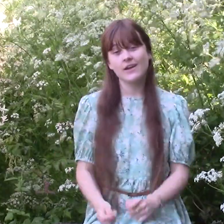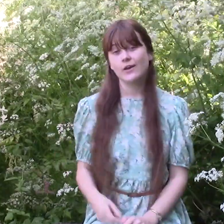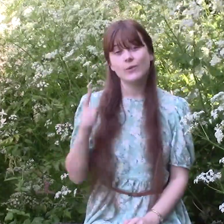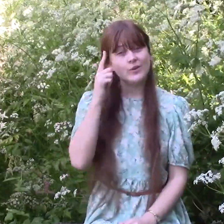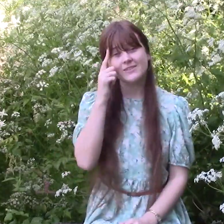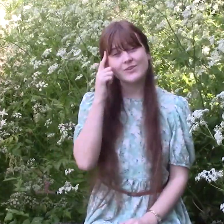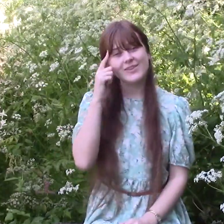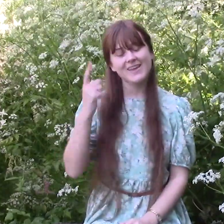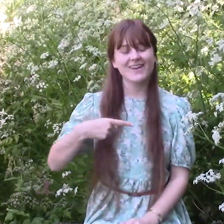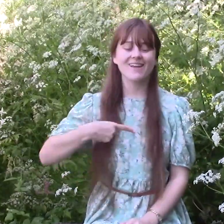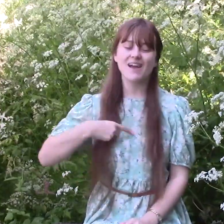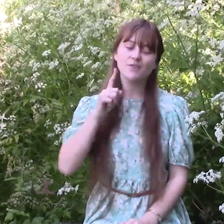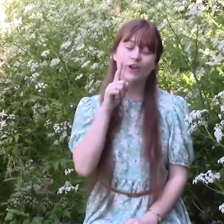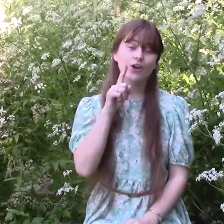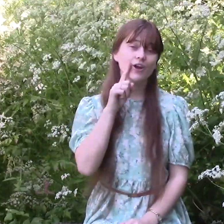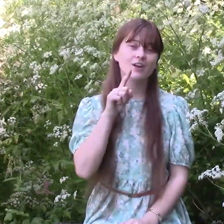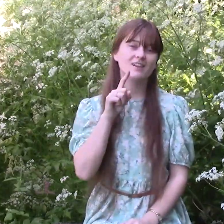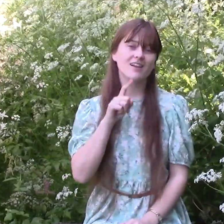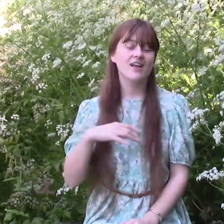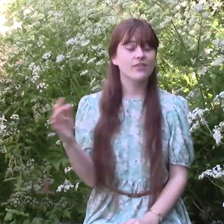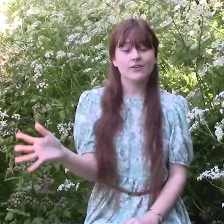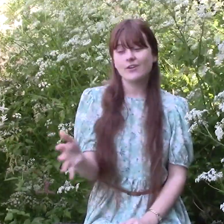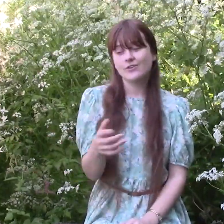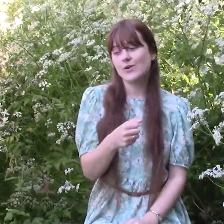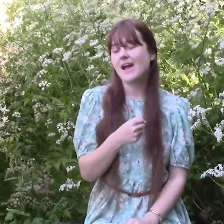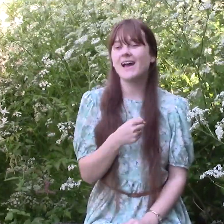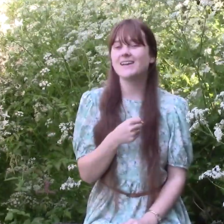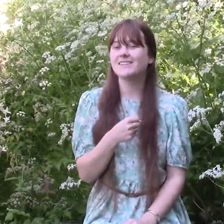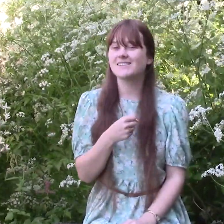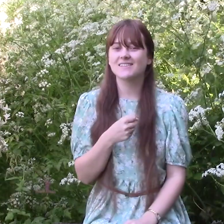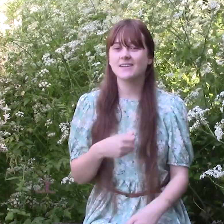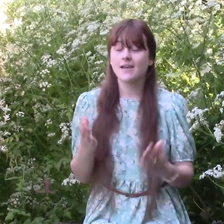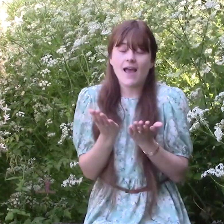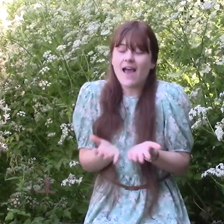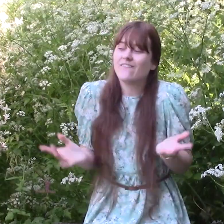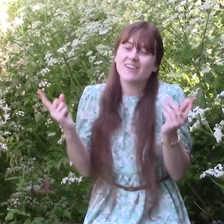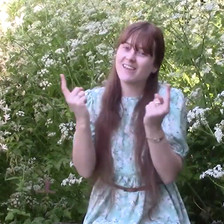Wouldn't you think I'm the girl, the girl who has everything?